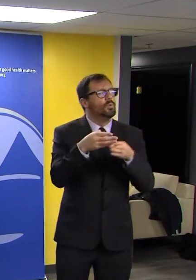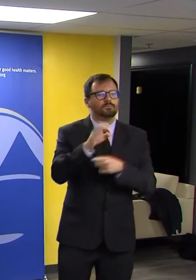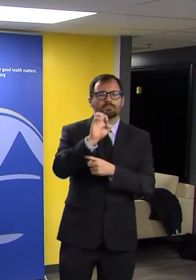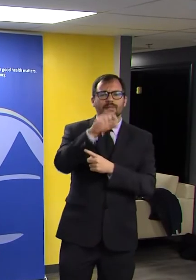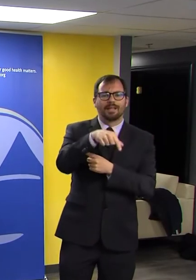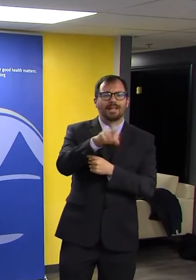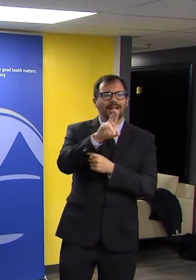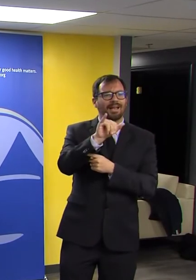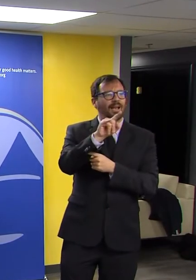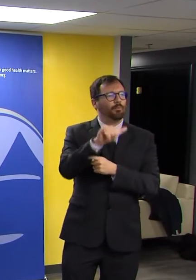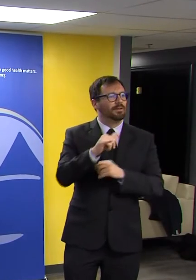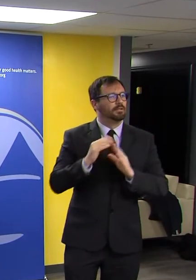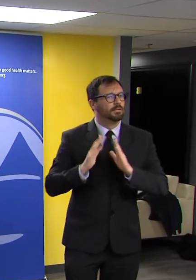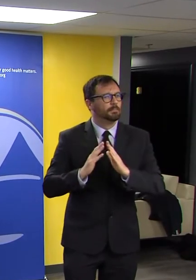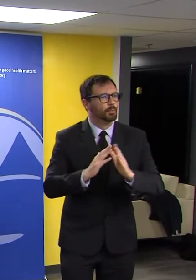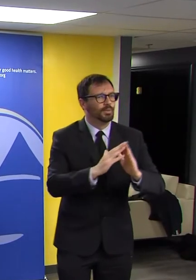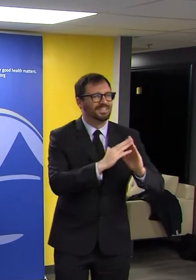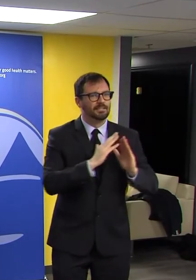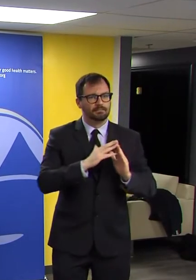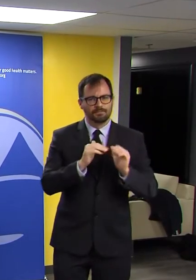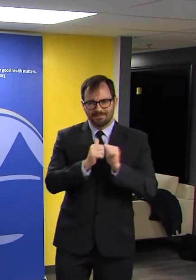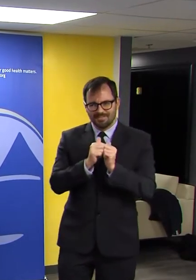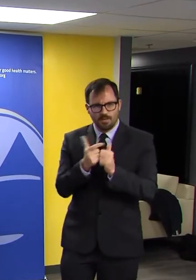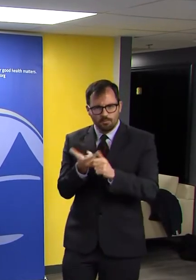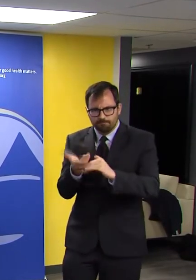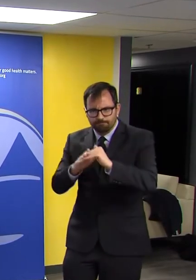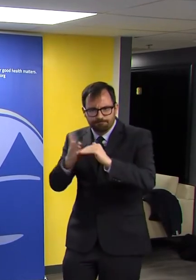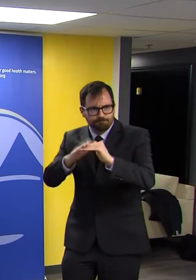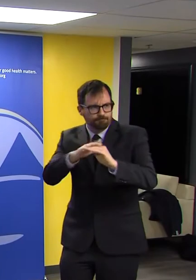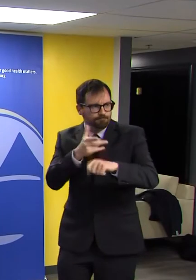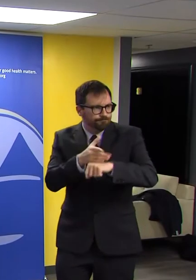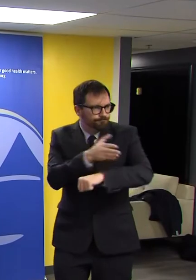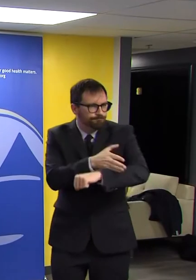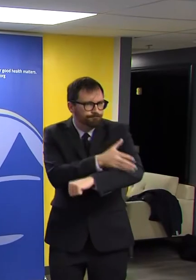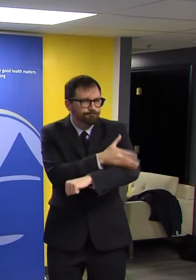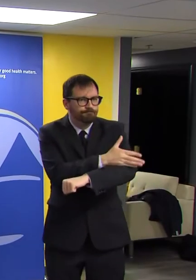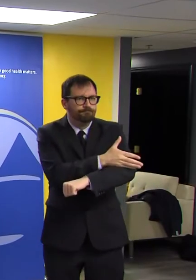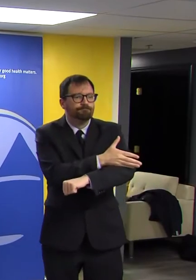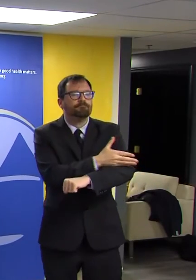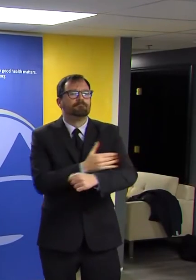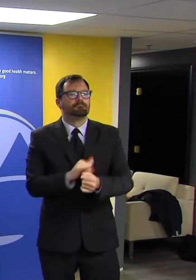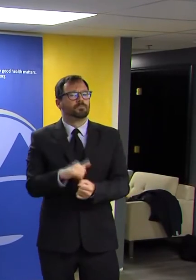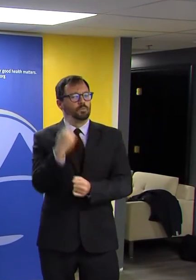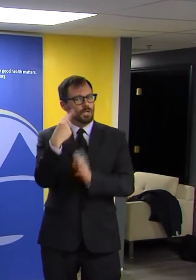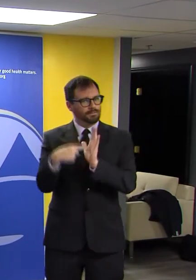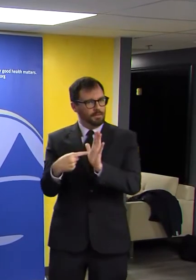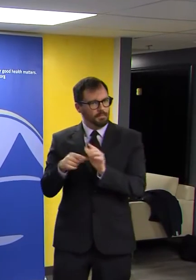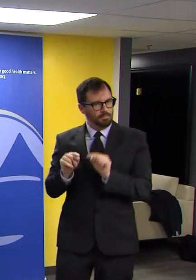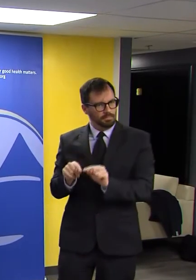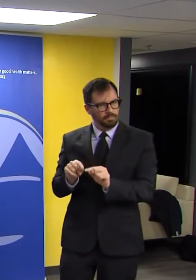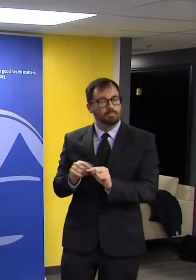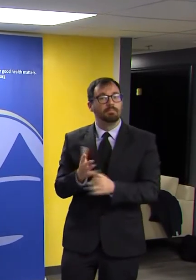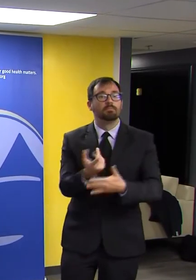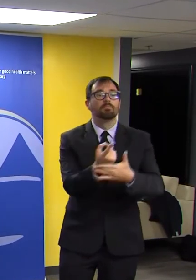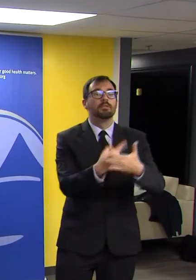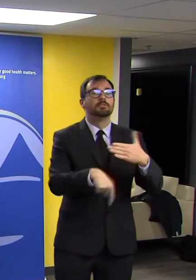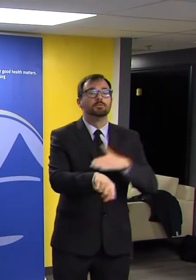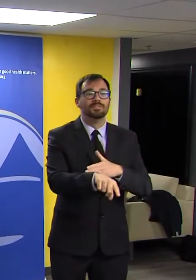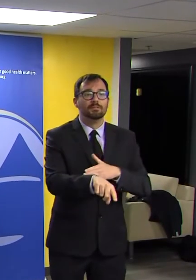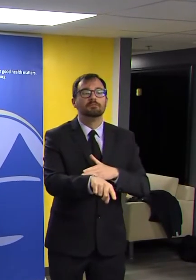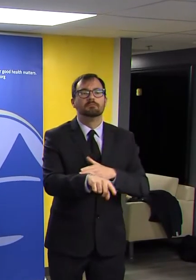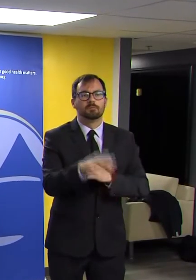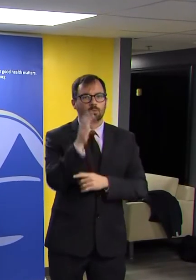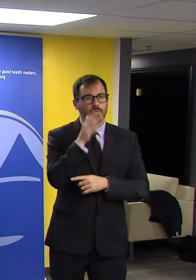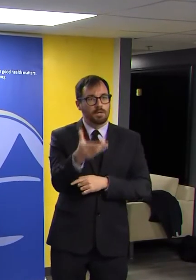next week, over 200 bilingual locally hired community organizers will hold 83 outreach events in